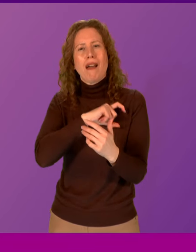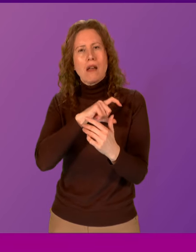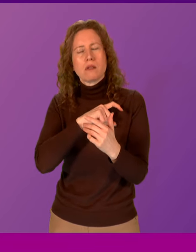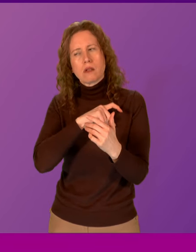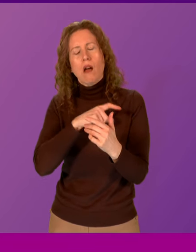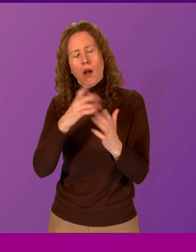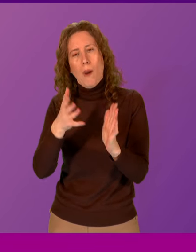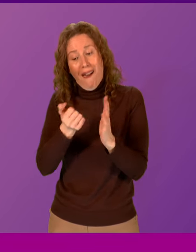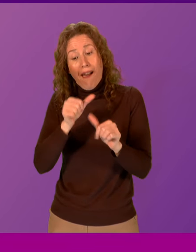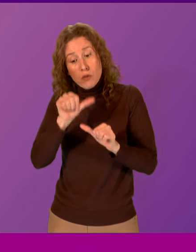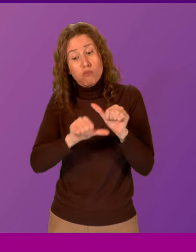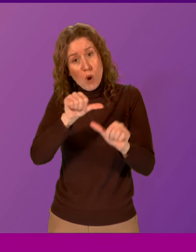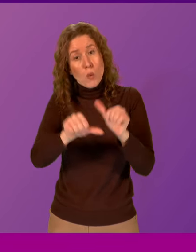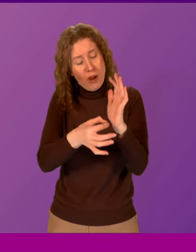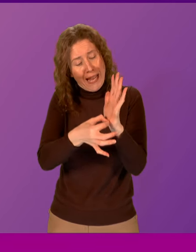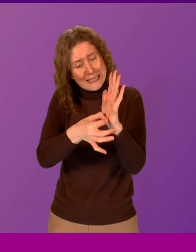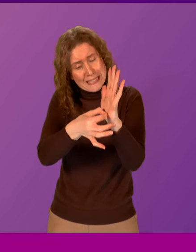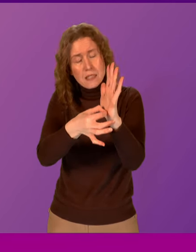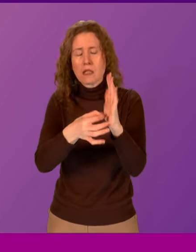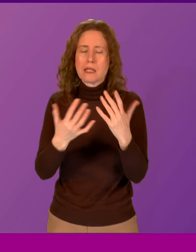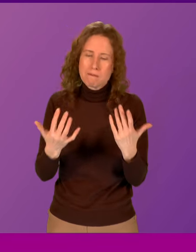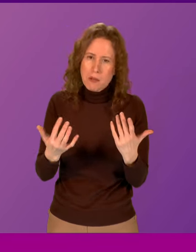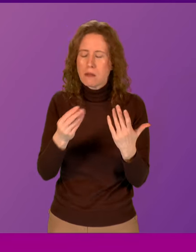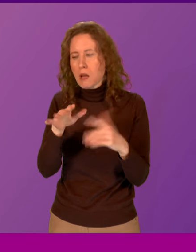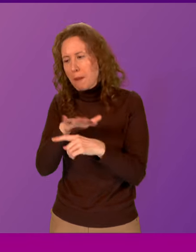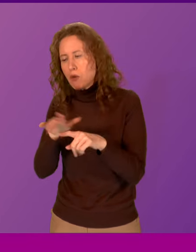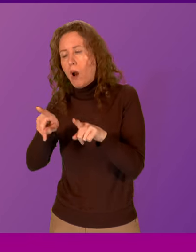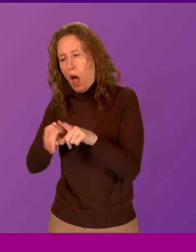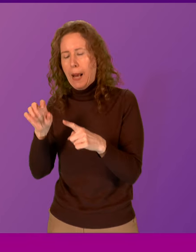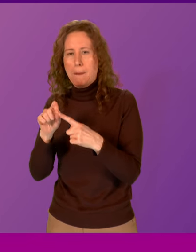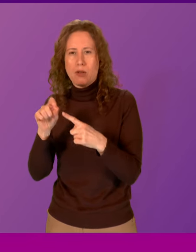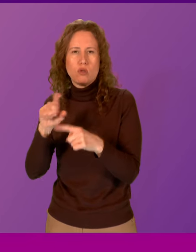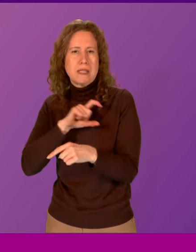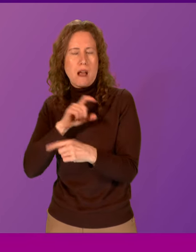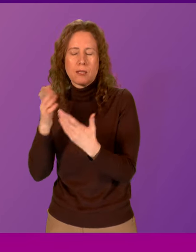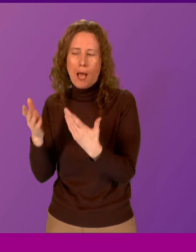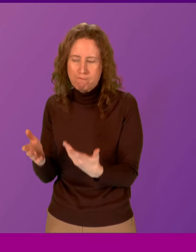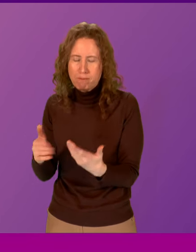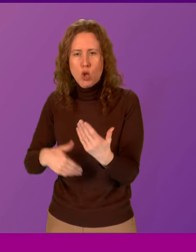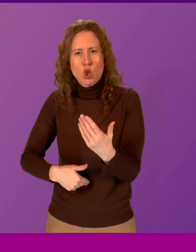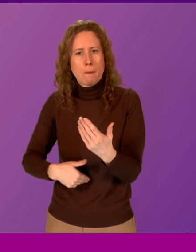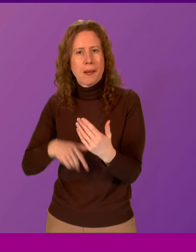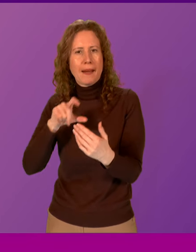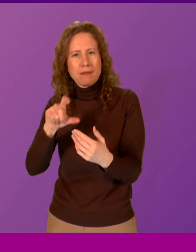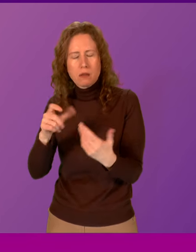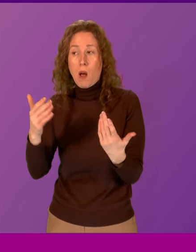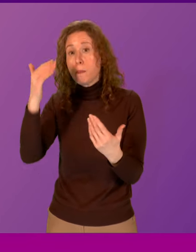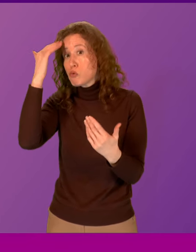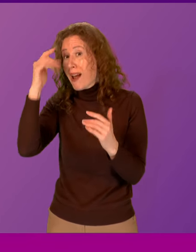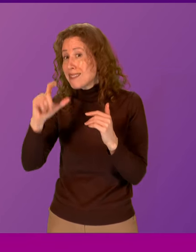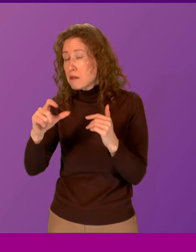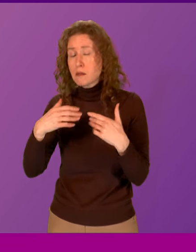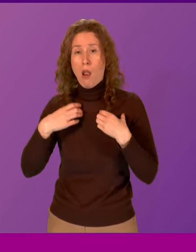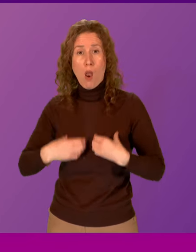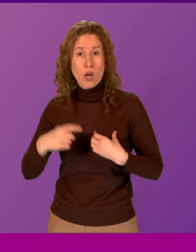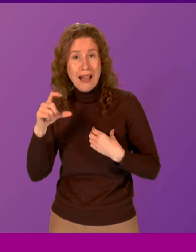seeing progress, but clearly in other areas such as pancreatic cancer, stomach cancer, brain cancer, lung